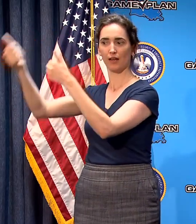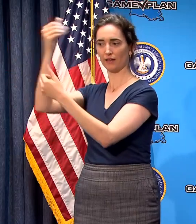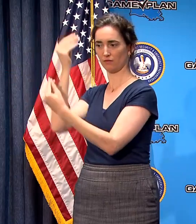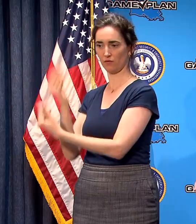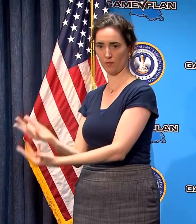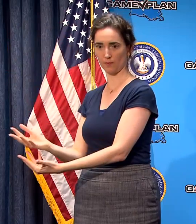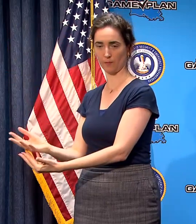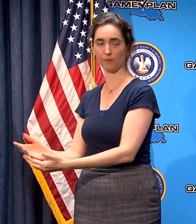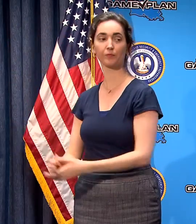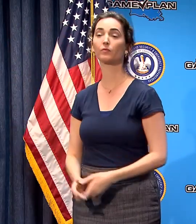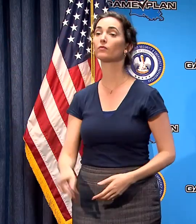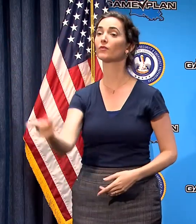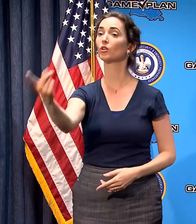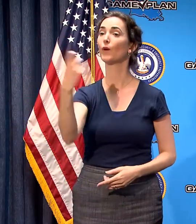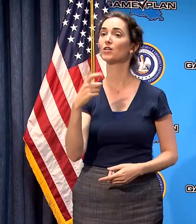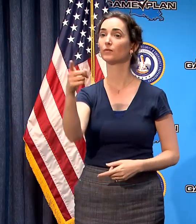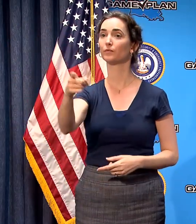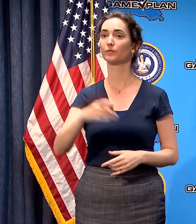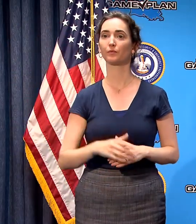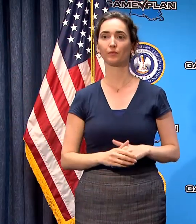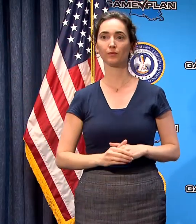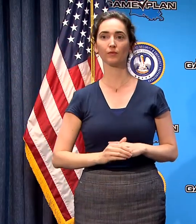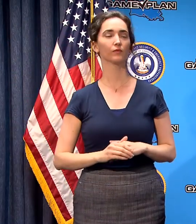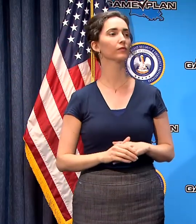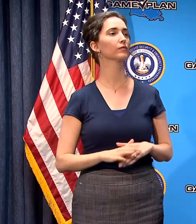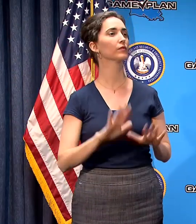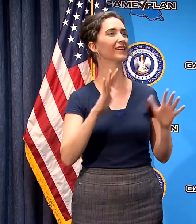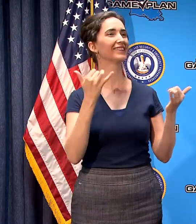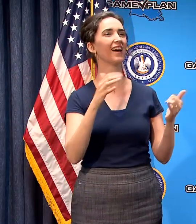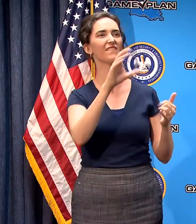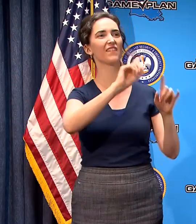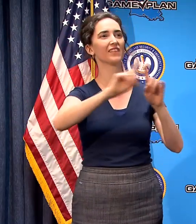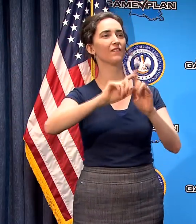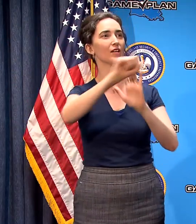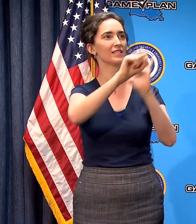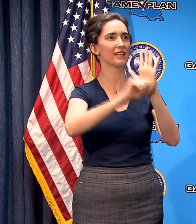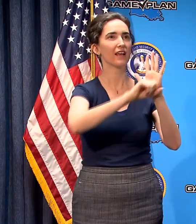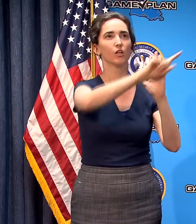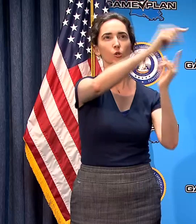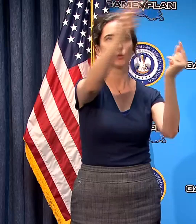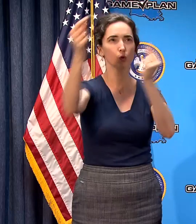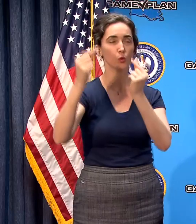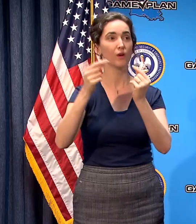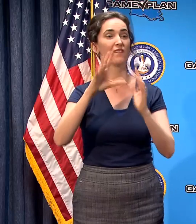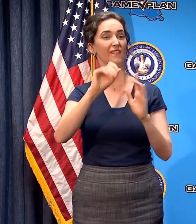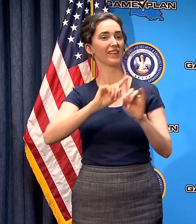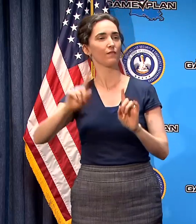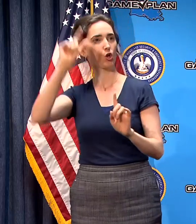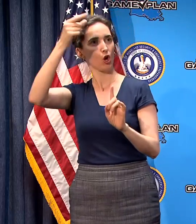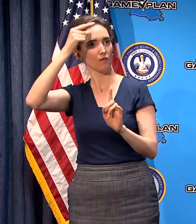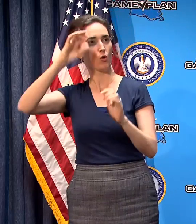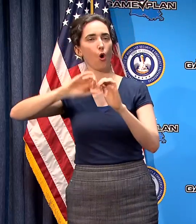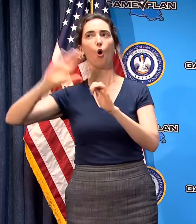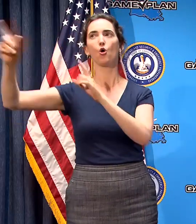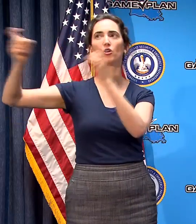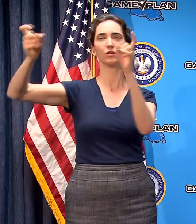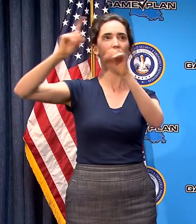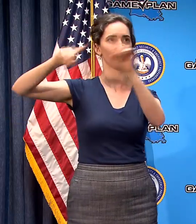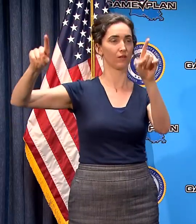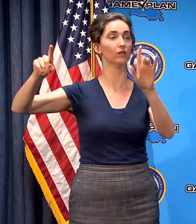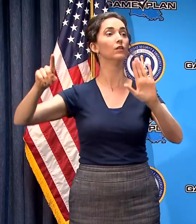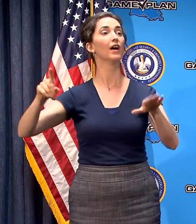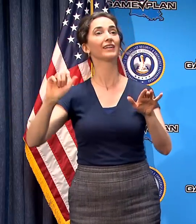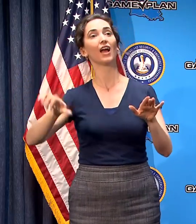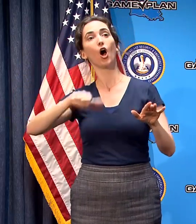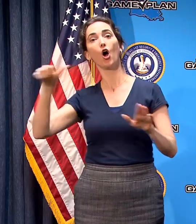sir we're looking at 50 different states dealing with this right now but we're talking about 50 different governors dealing with it on different levels can our neighboring